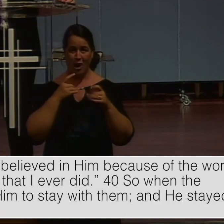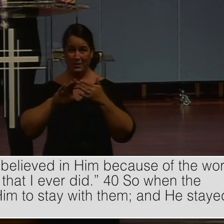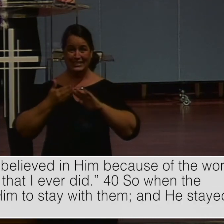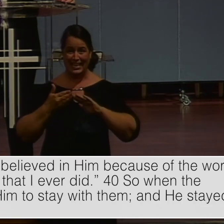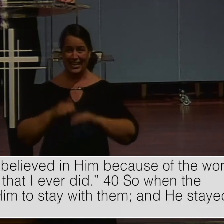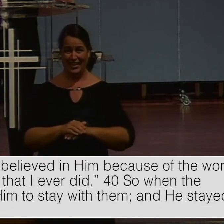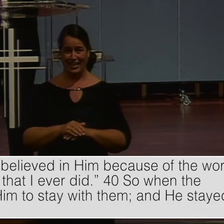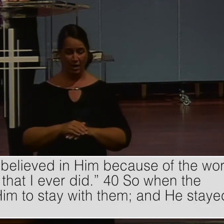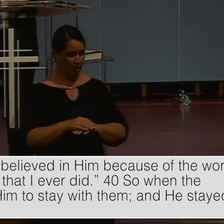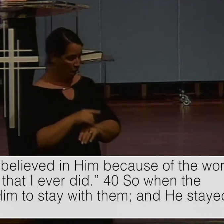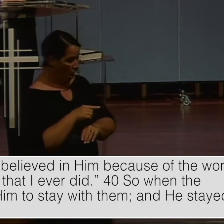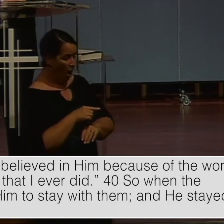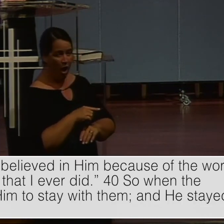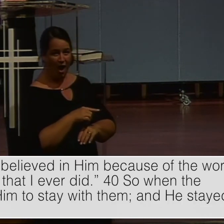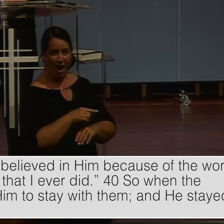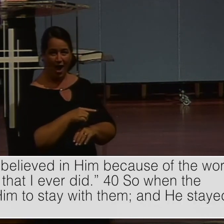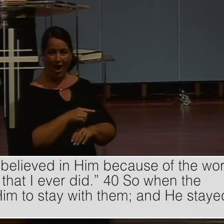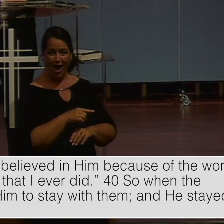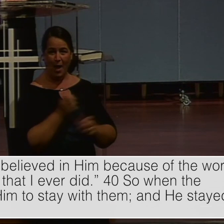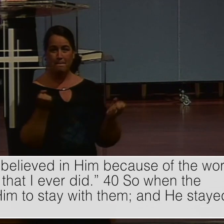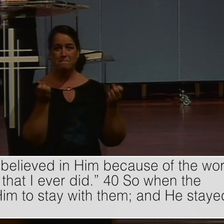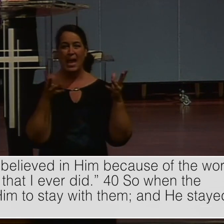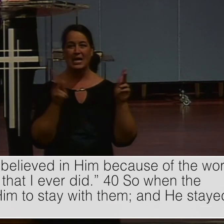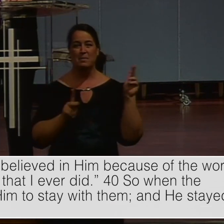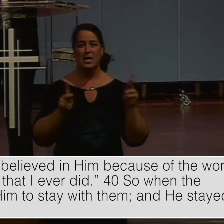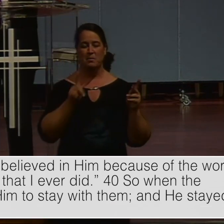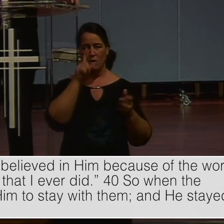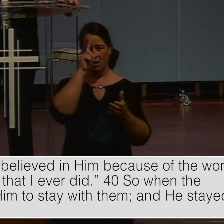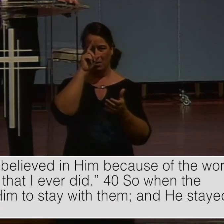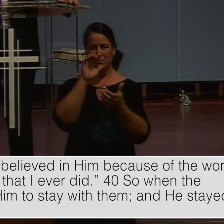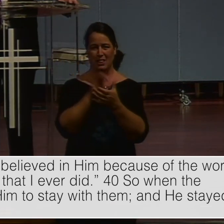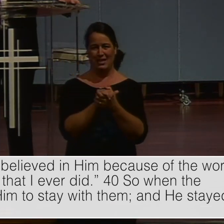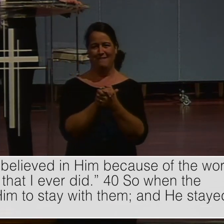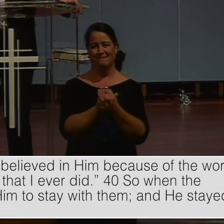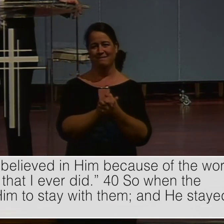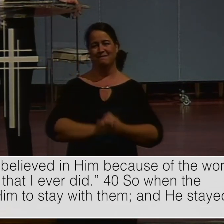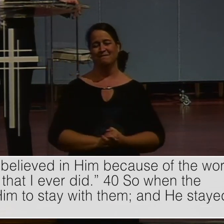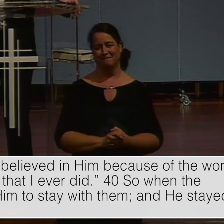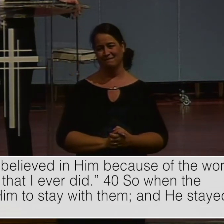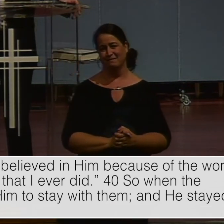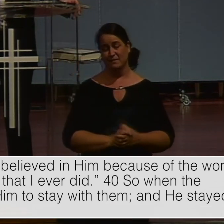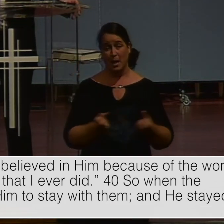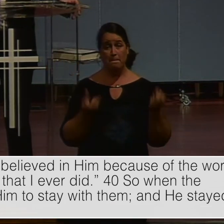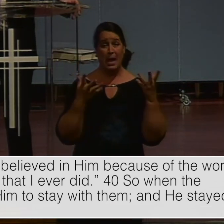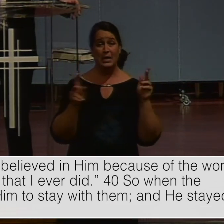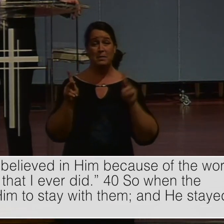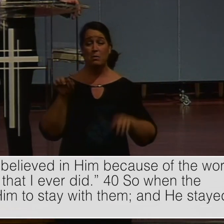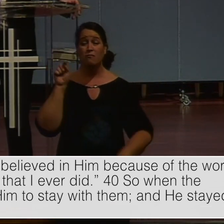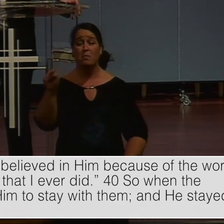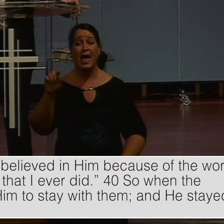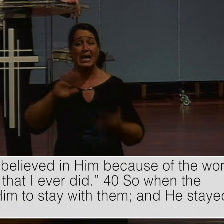And the text. Indicates. The results. Many. Others believe. Look with me at verse 39. We're going to fast forward. Many of Samaritans of that city.